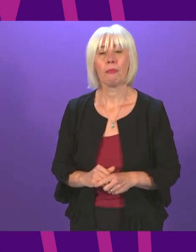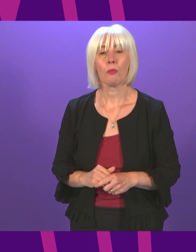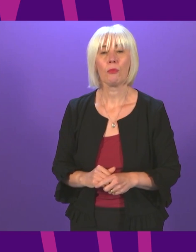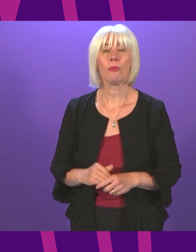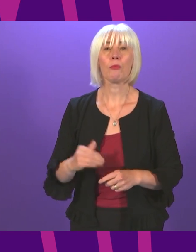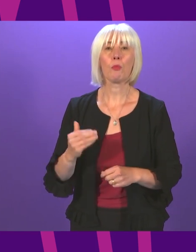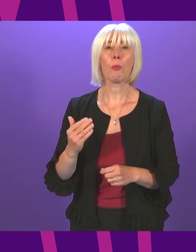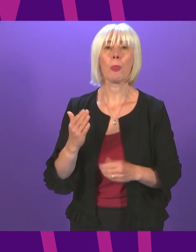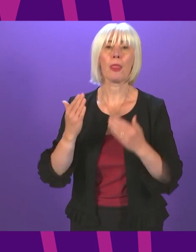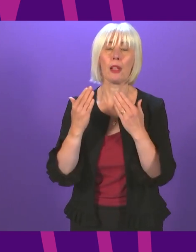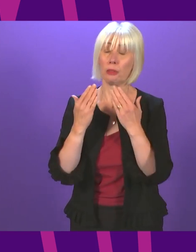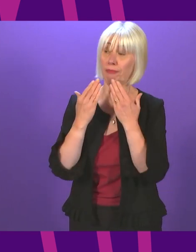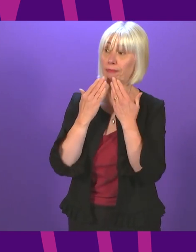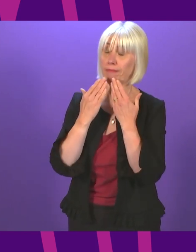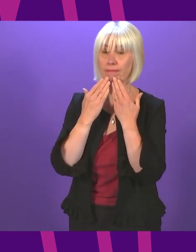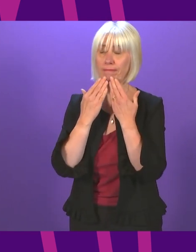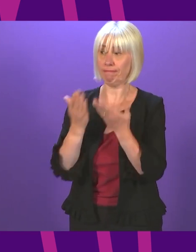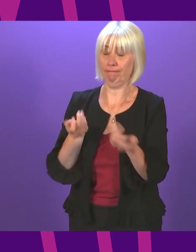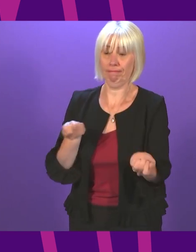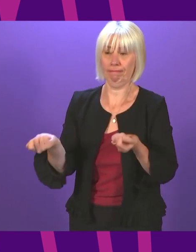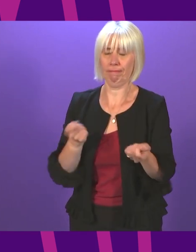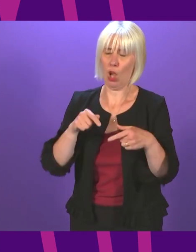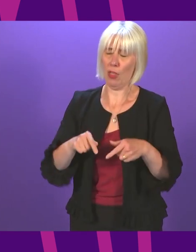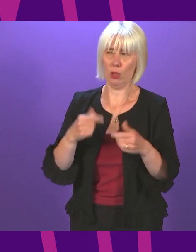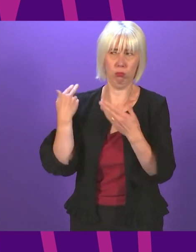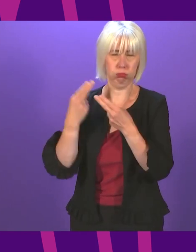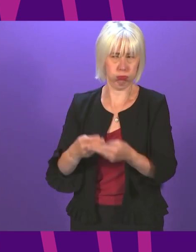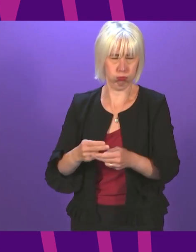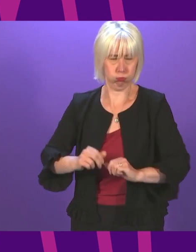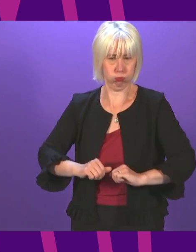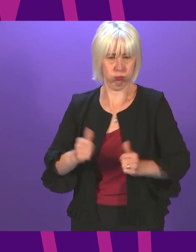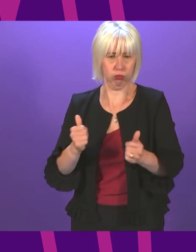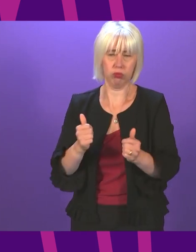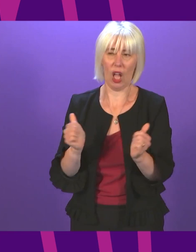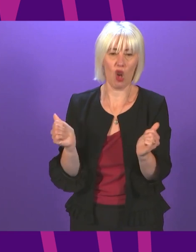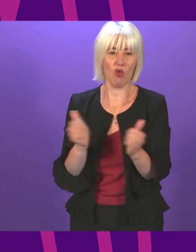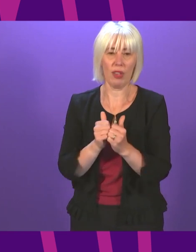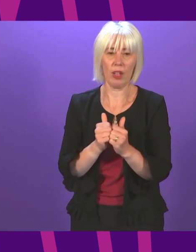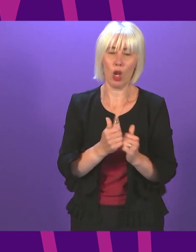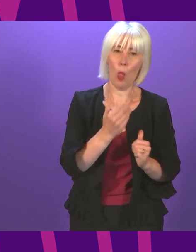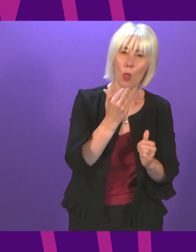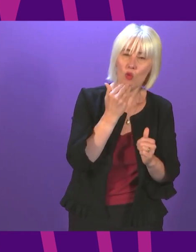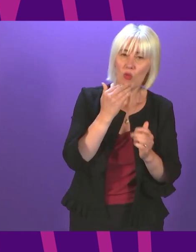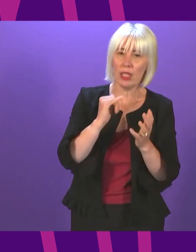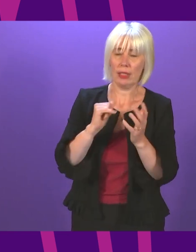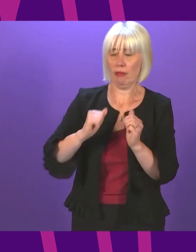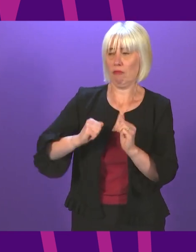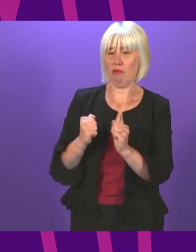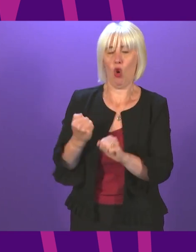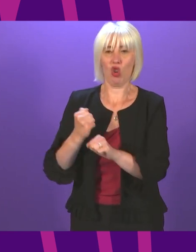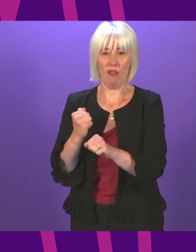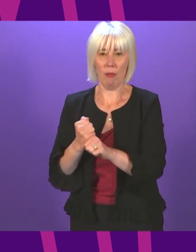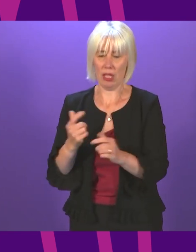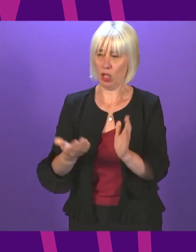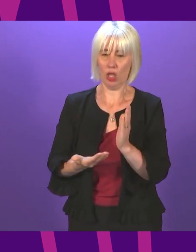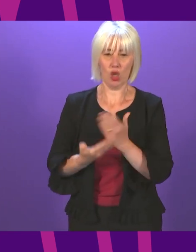Thank you presiding officer this is an historic agreement between the Scottish Greens and the Scottish government a new model of politics responding